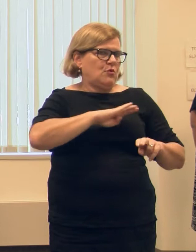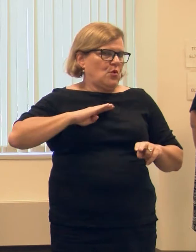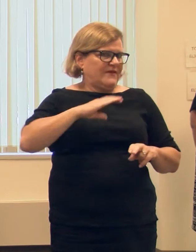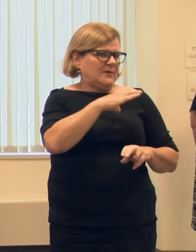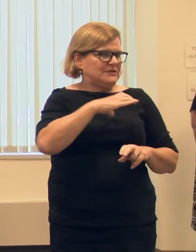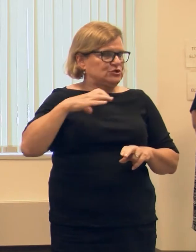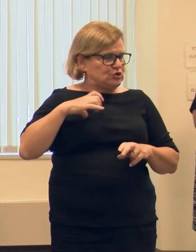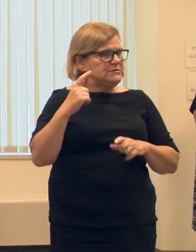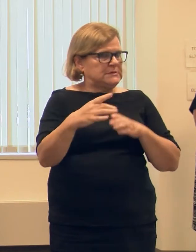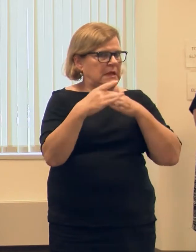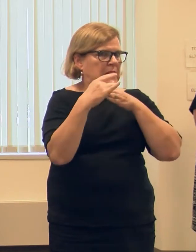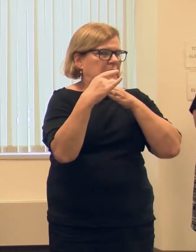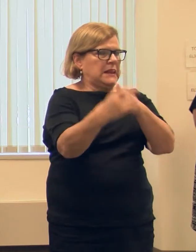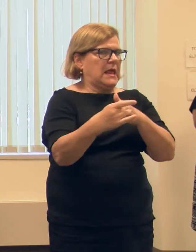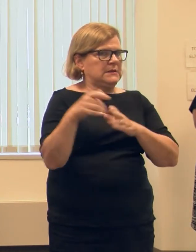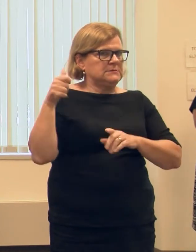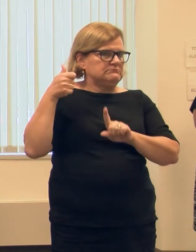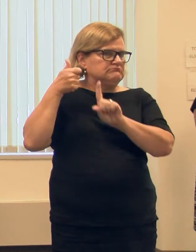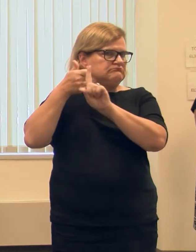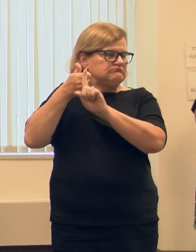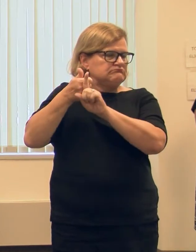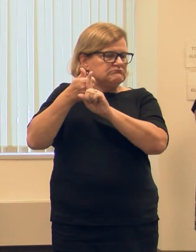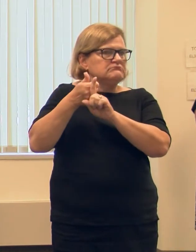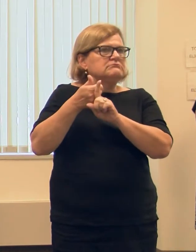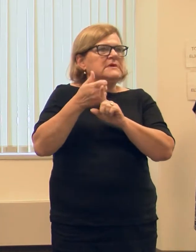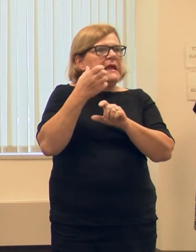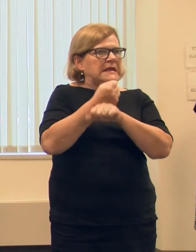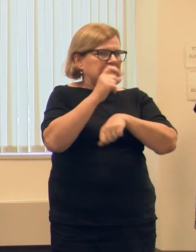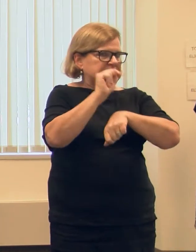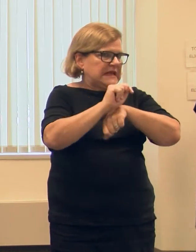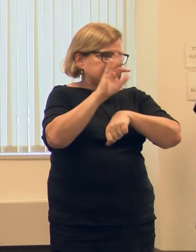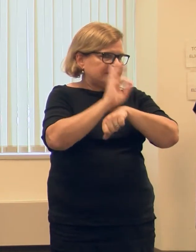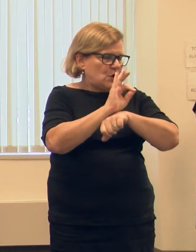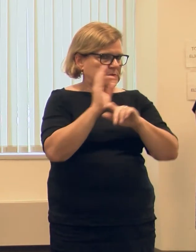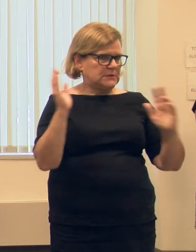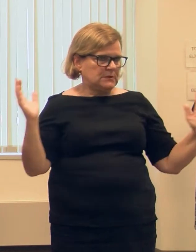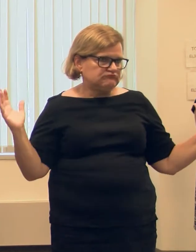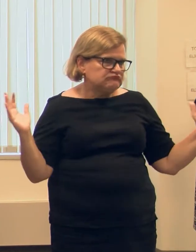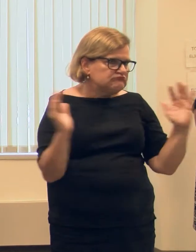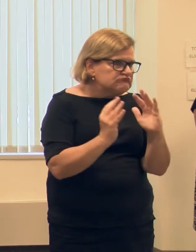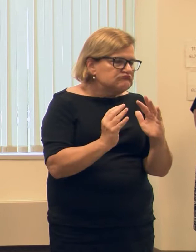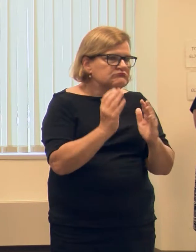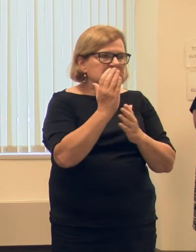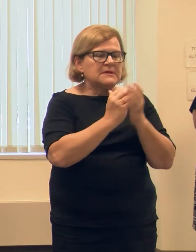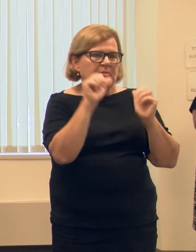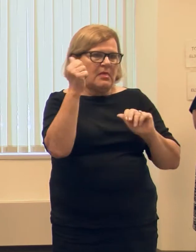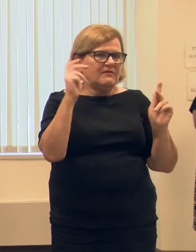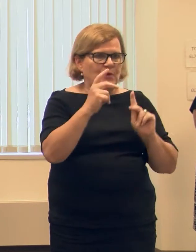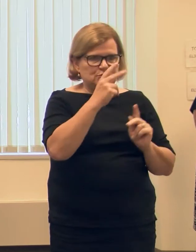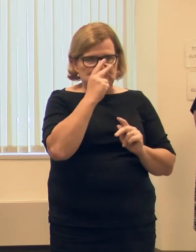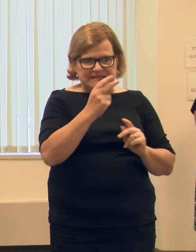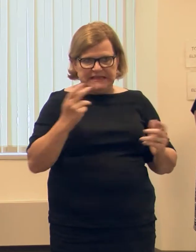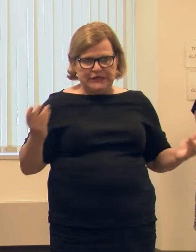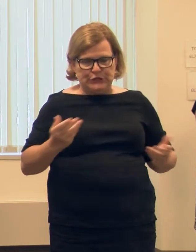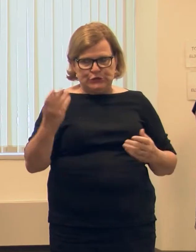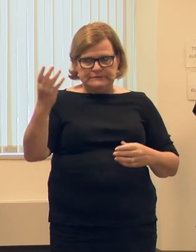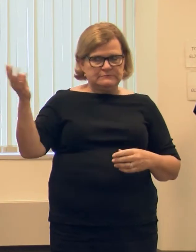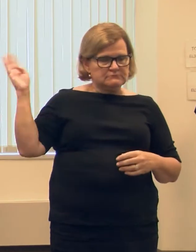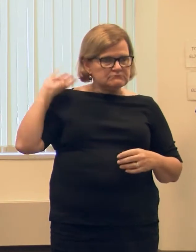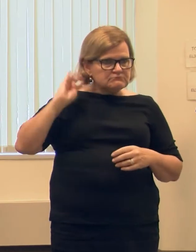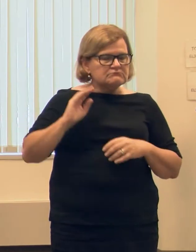and who has really led on this initiative getting a task force together including some of the other folks that you see here